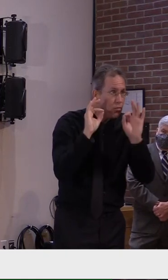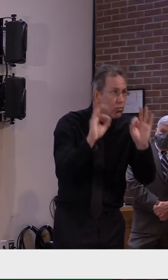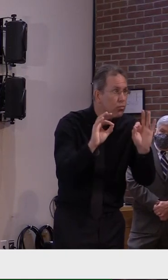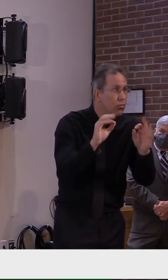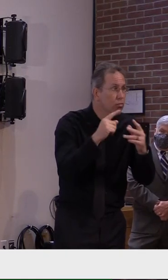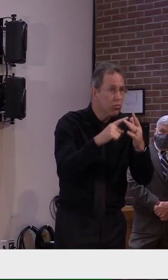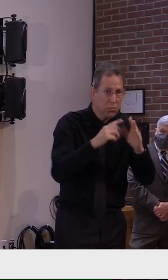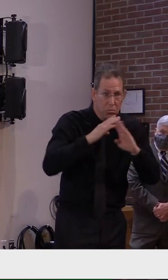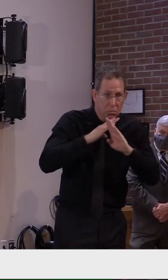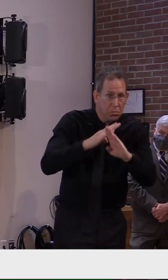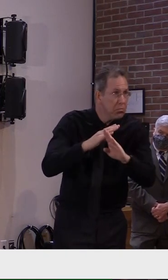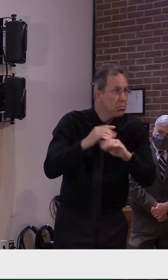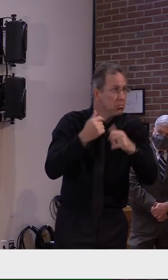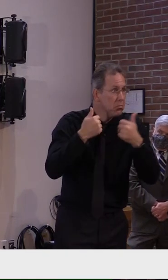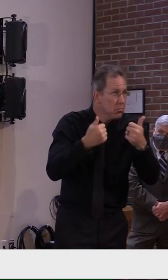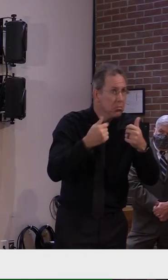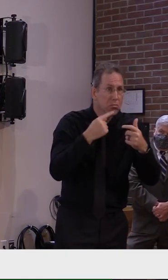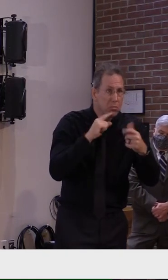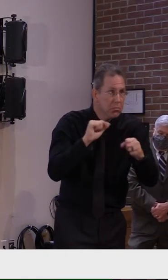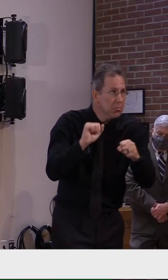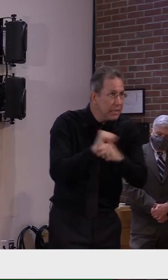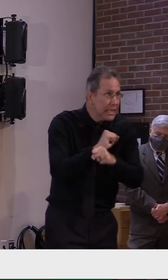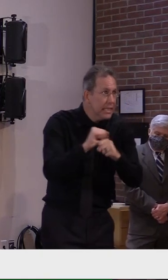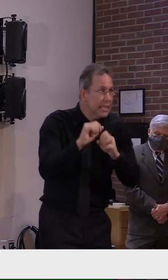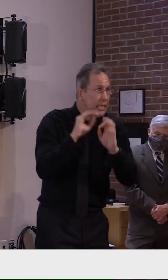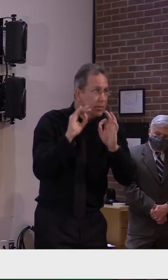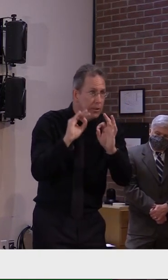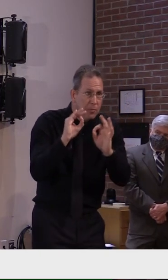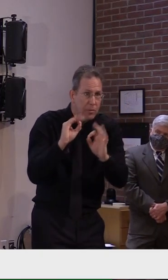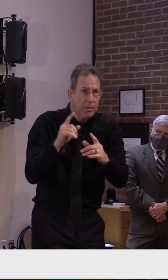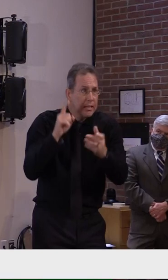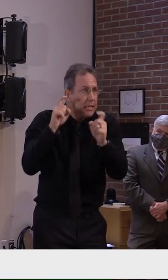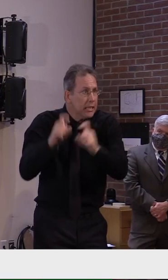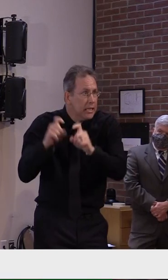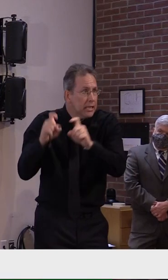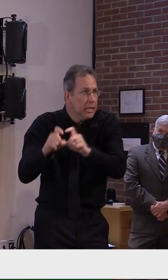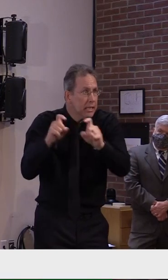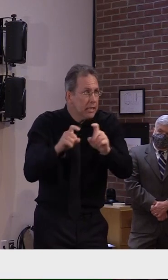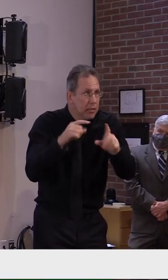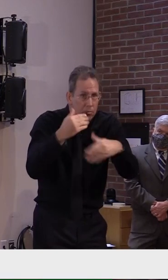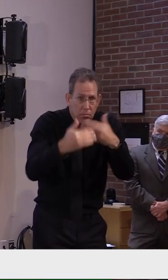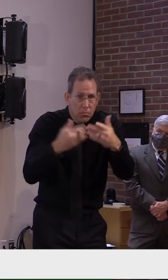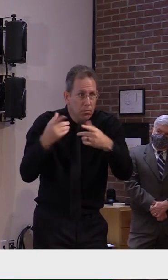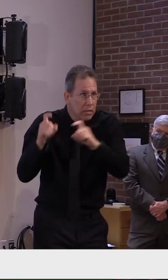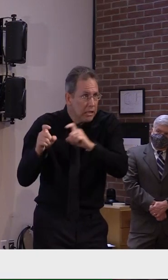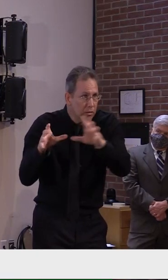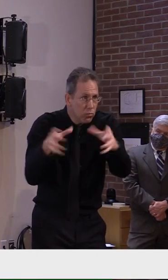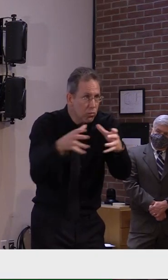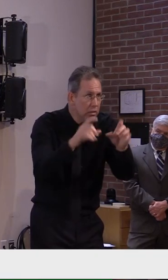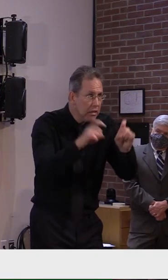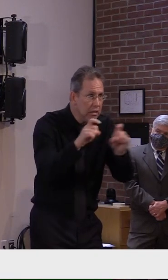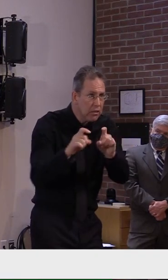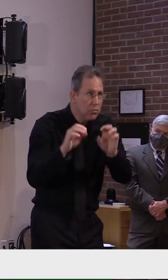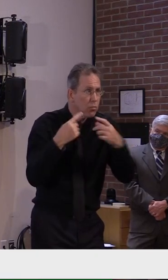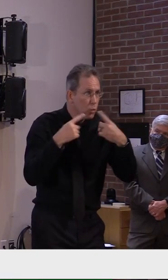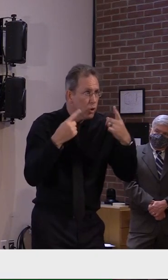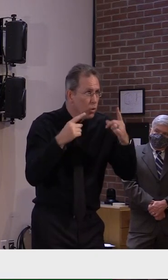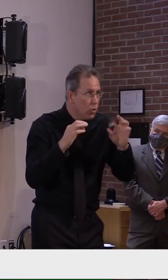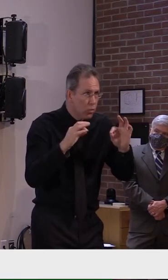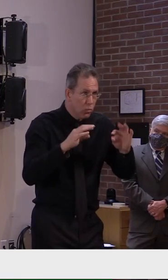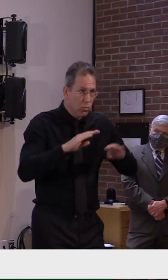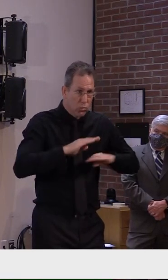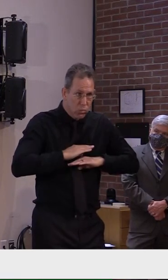numerous aspects of the scientific community. We could have perhaps 20,000 doses in the state